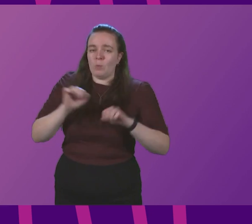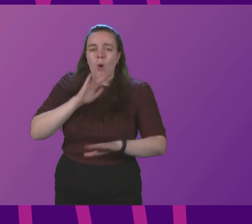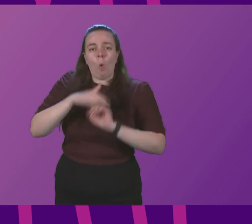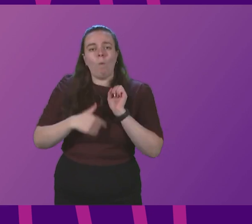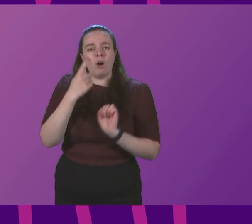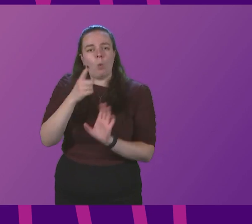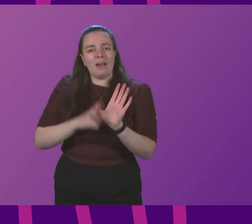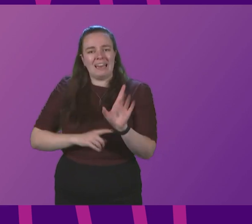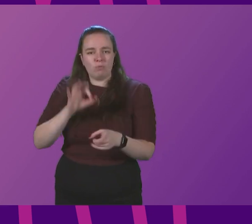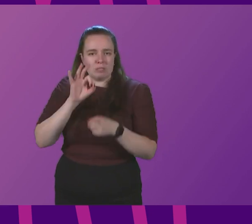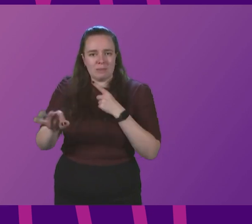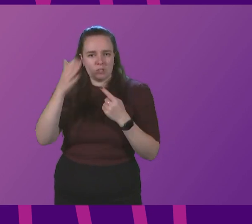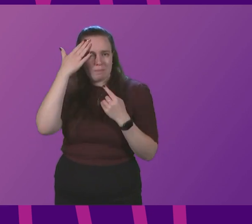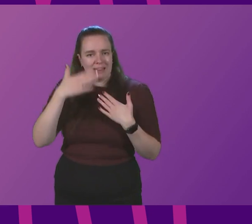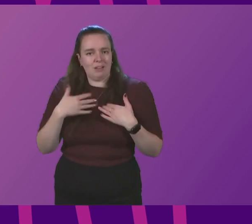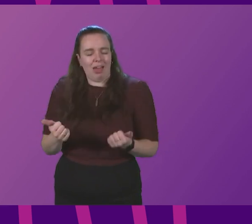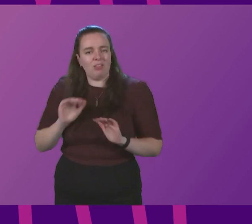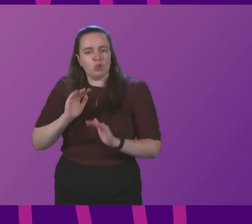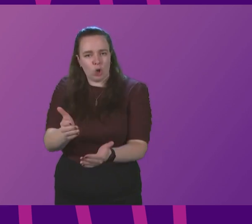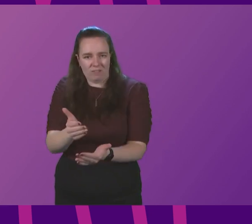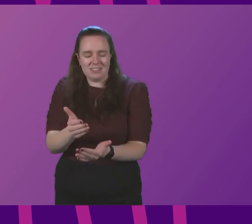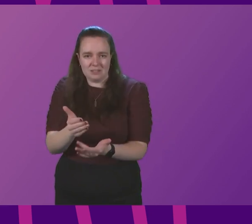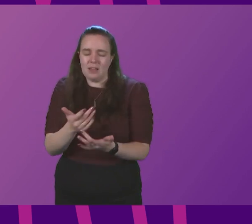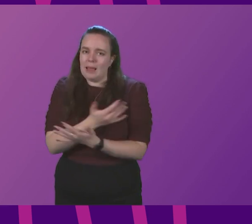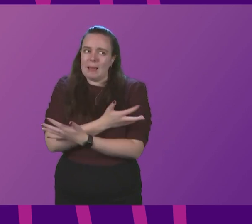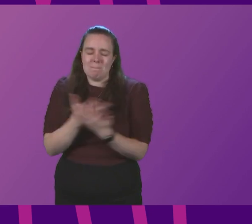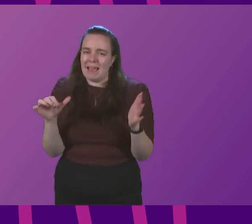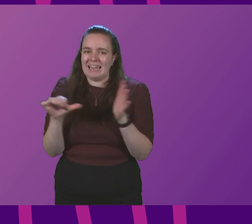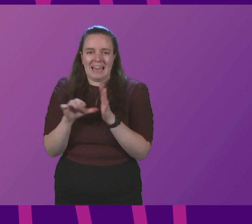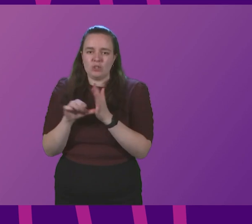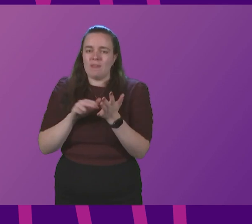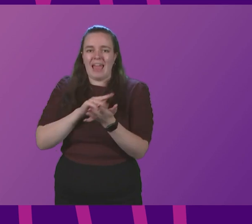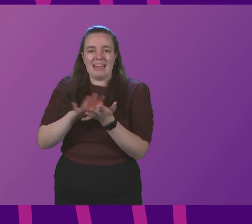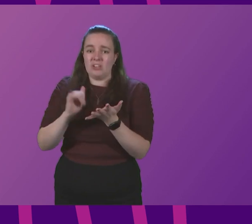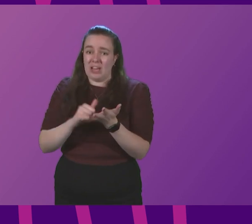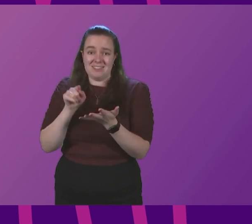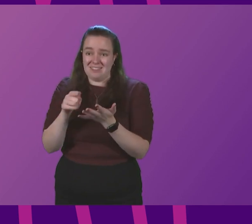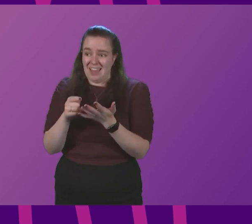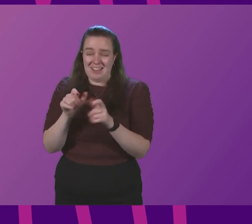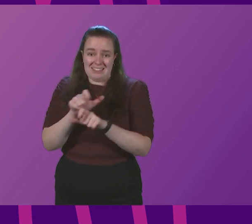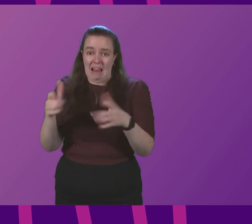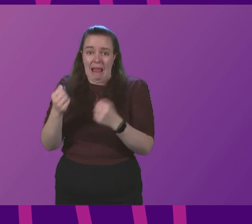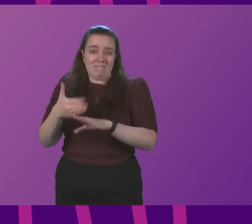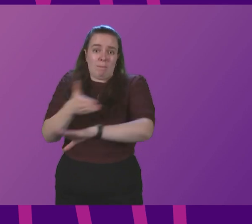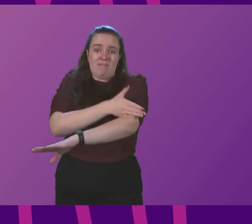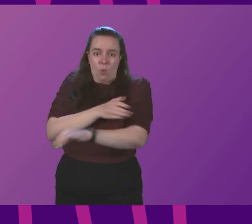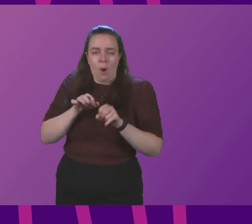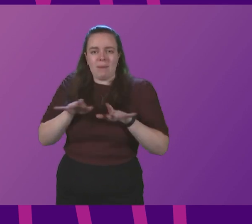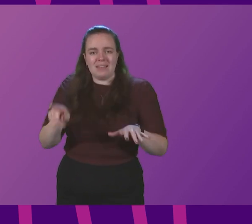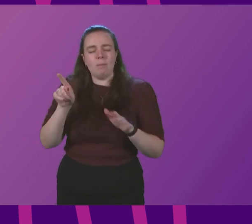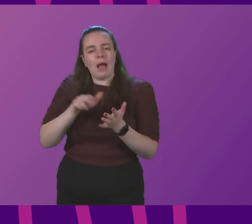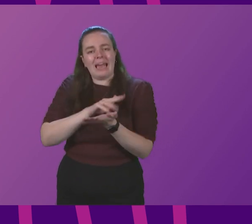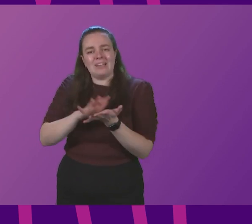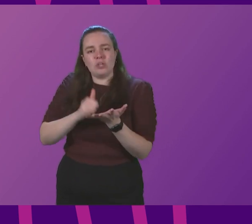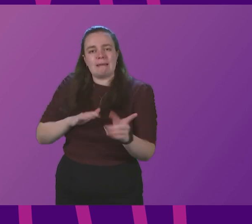year for specialist mental health services. Many issues in the NHS predate the pandemic, but NHS catch-up must